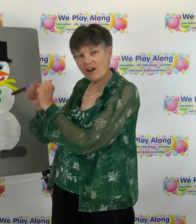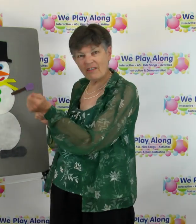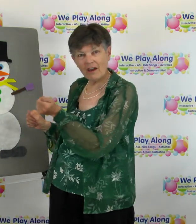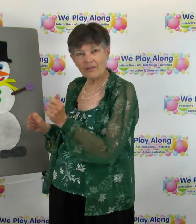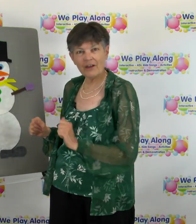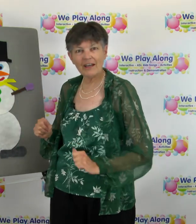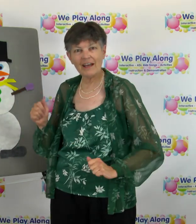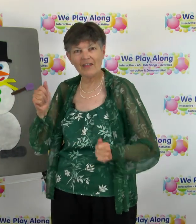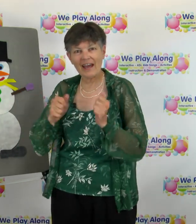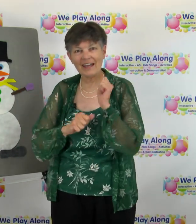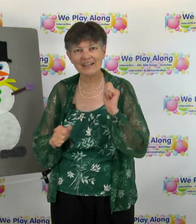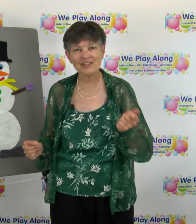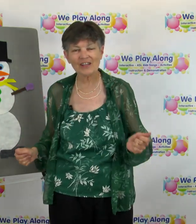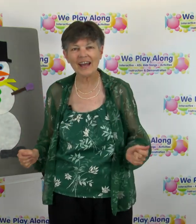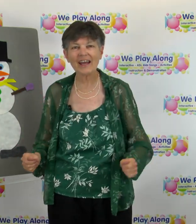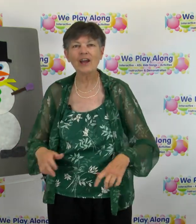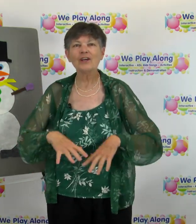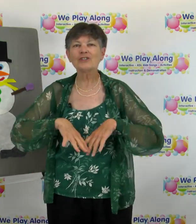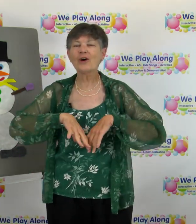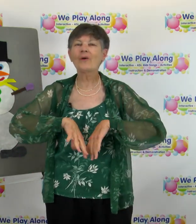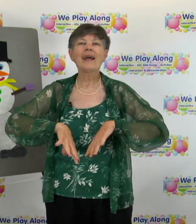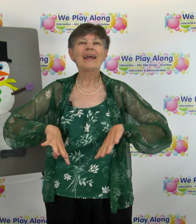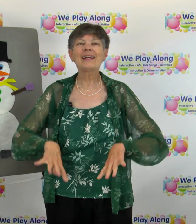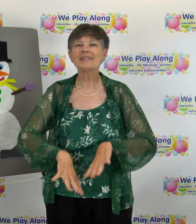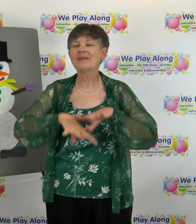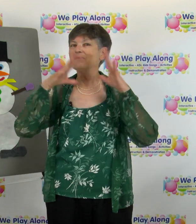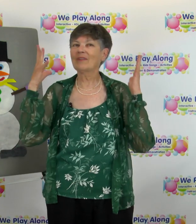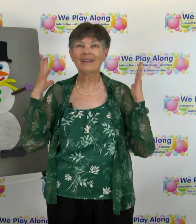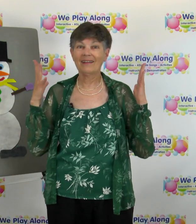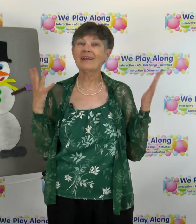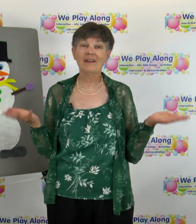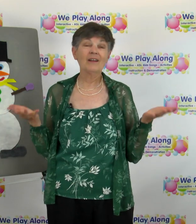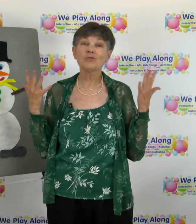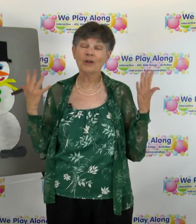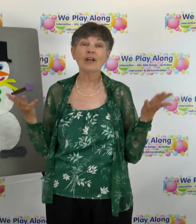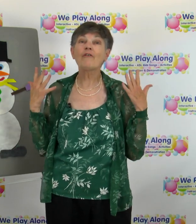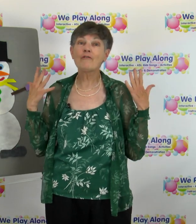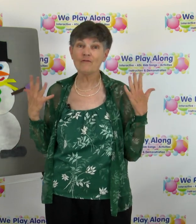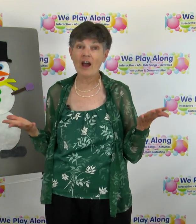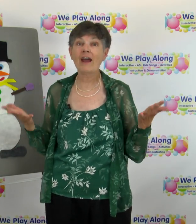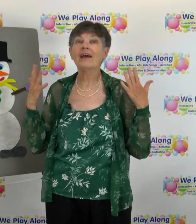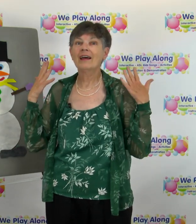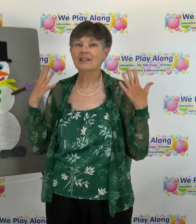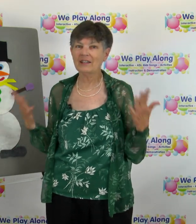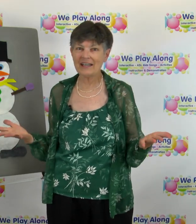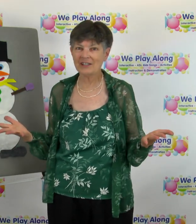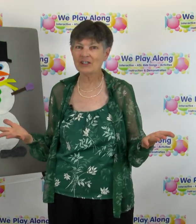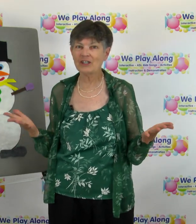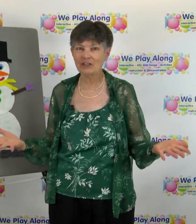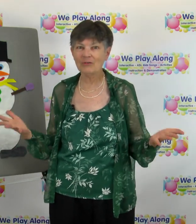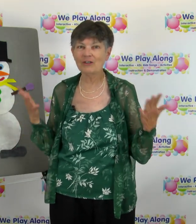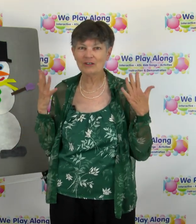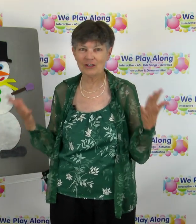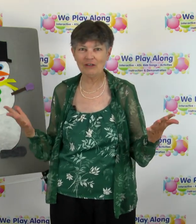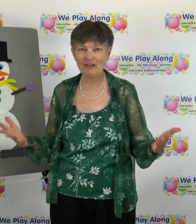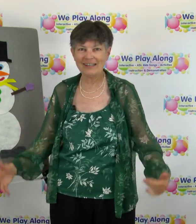on there they're going to get that kinesthetic so it's it's really a fun lesson to do with your students